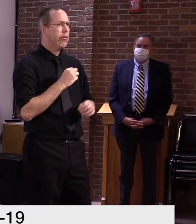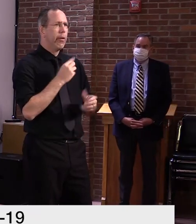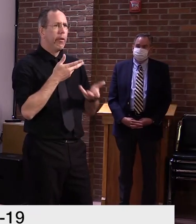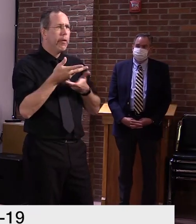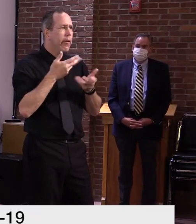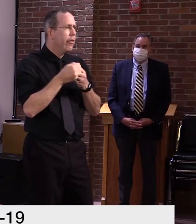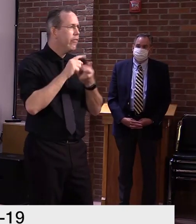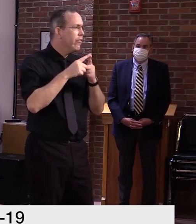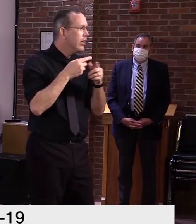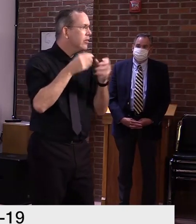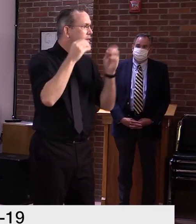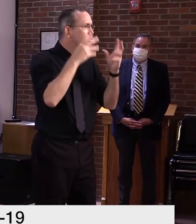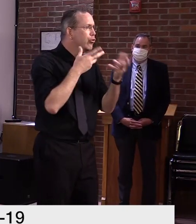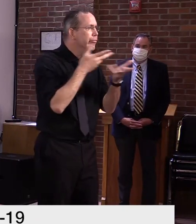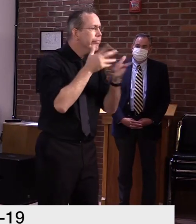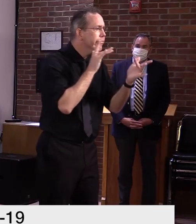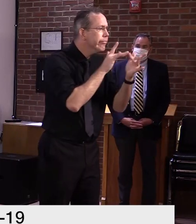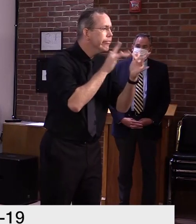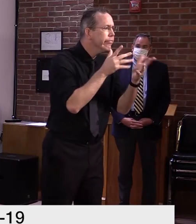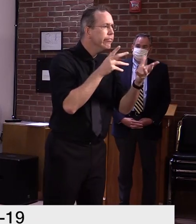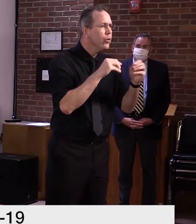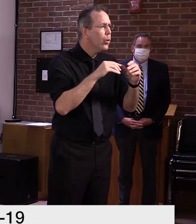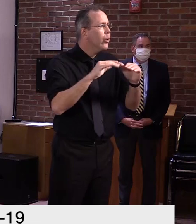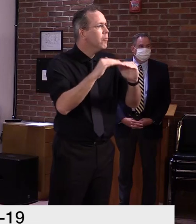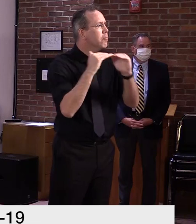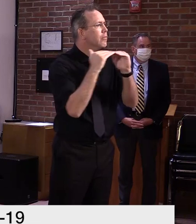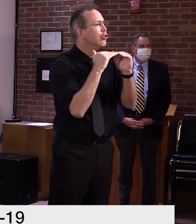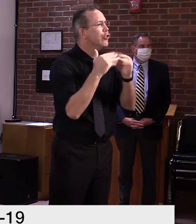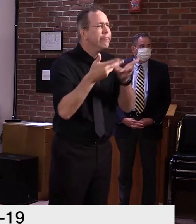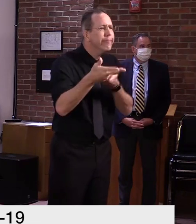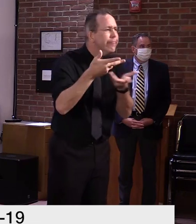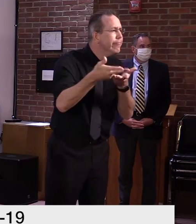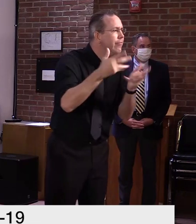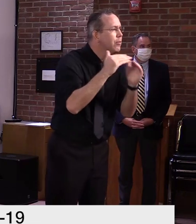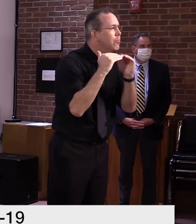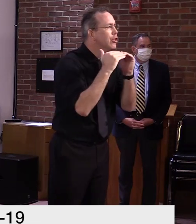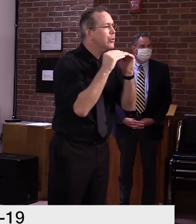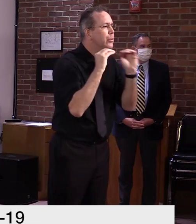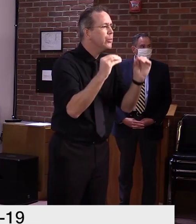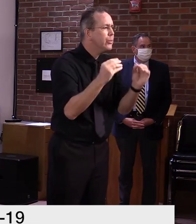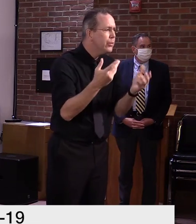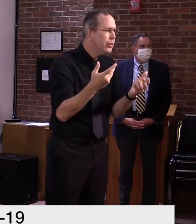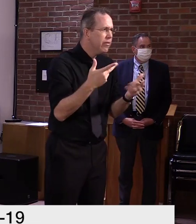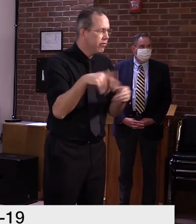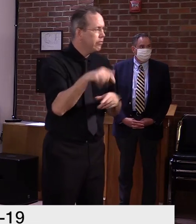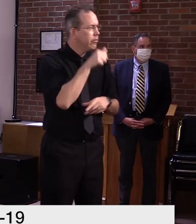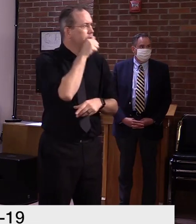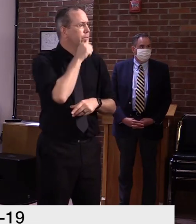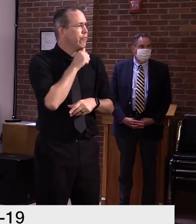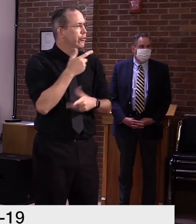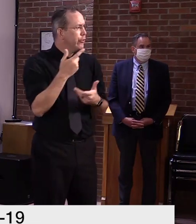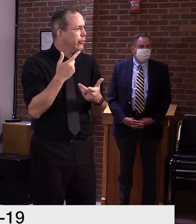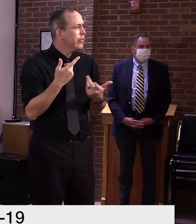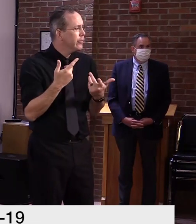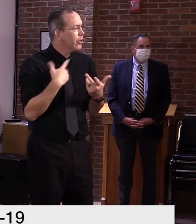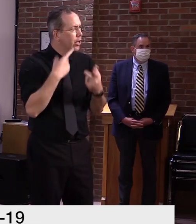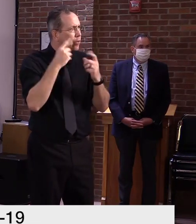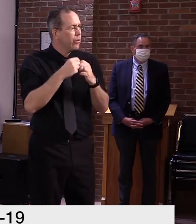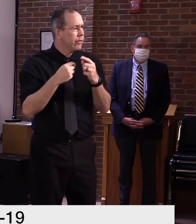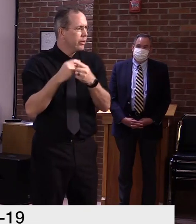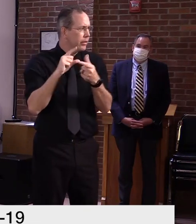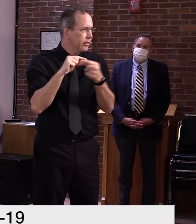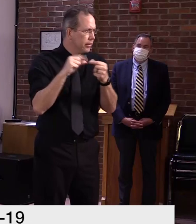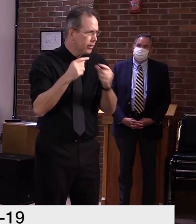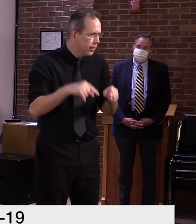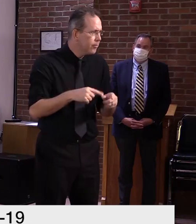so need and deserve. So, um, we're, we're moving forward. I think this is the best approach. Um, I'll ask,